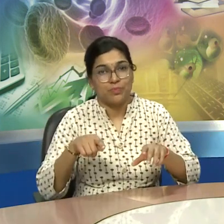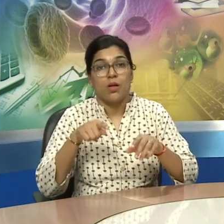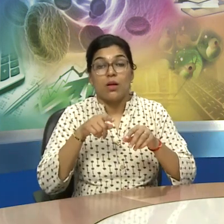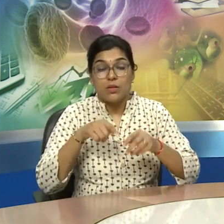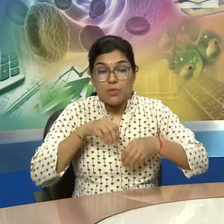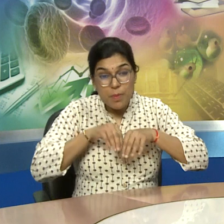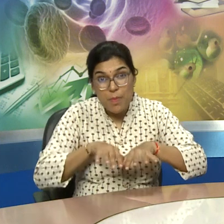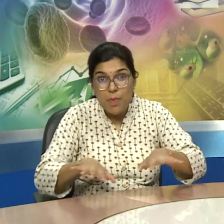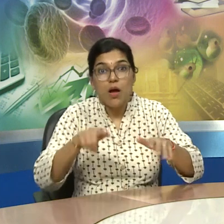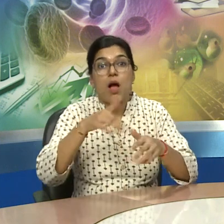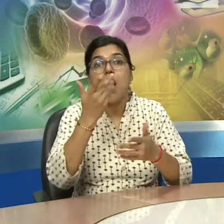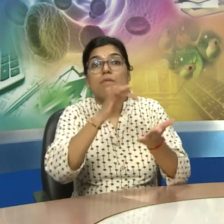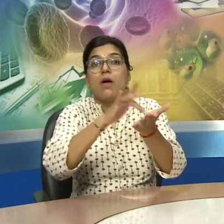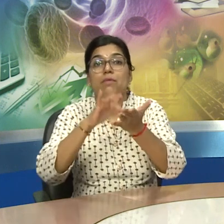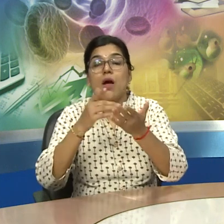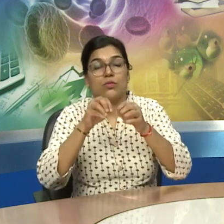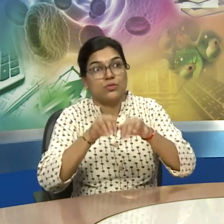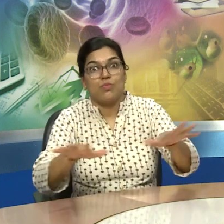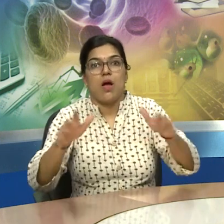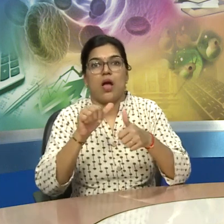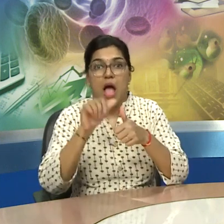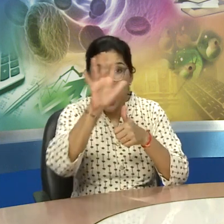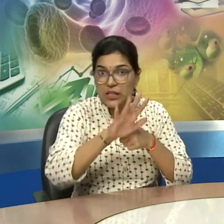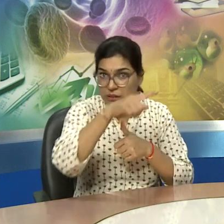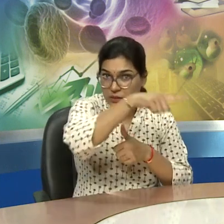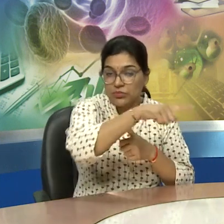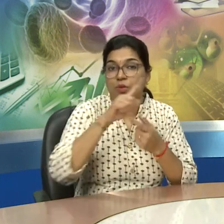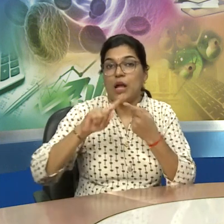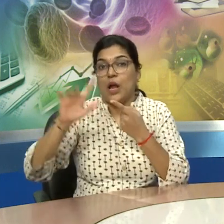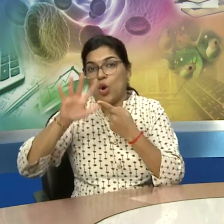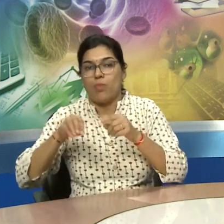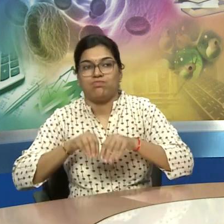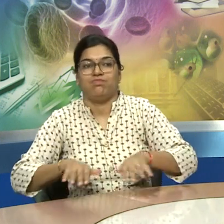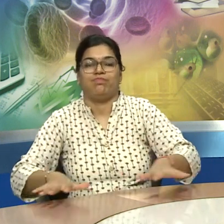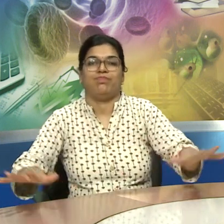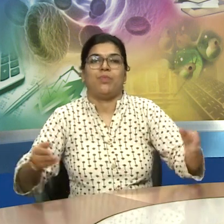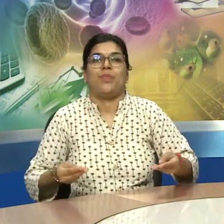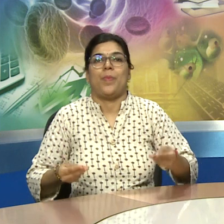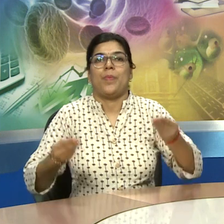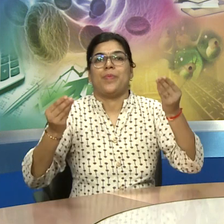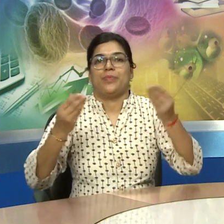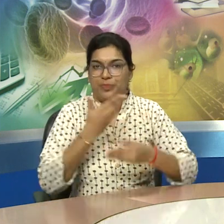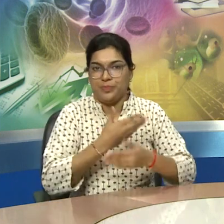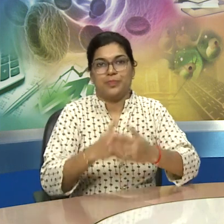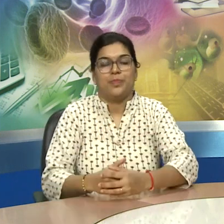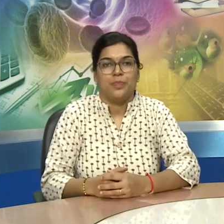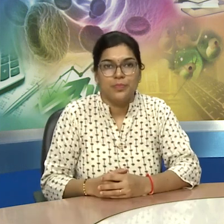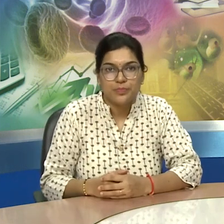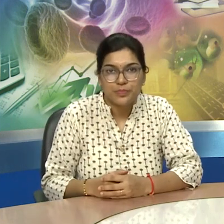knowing the time period in which time period they were active so we